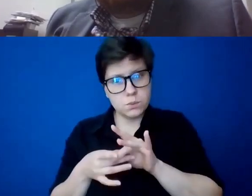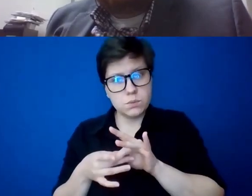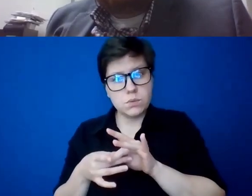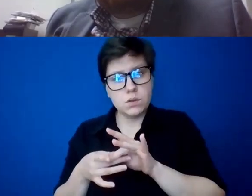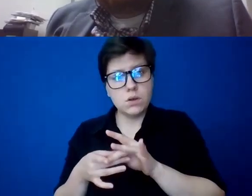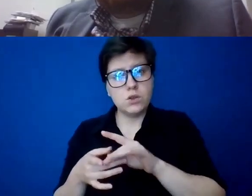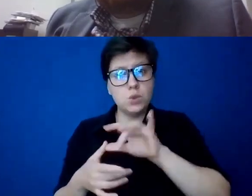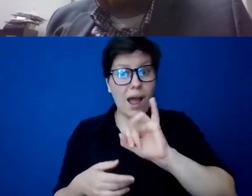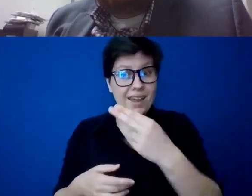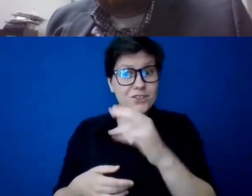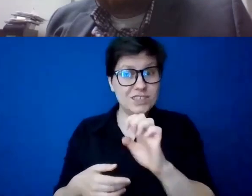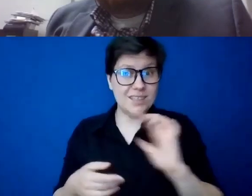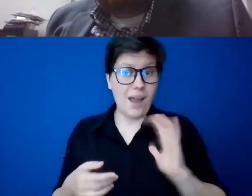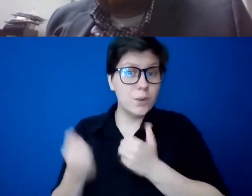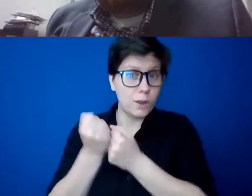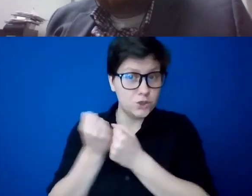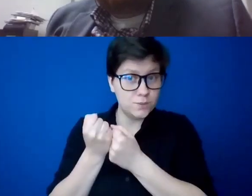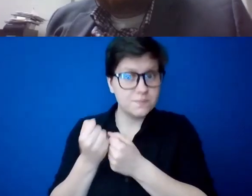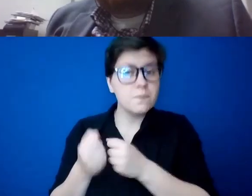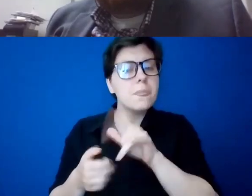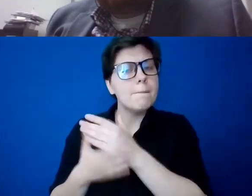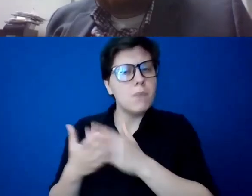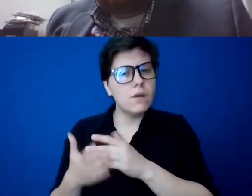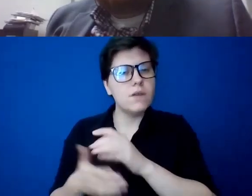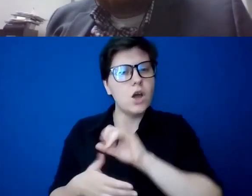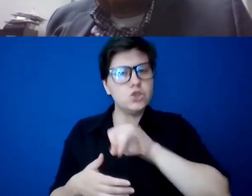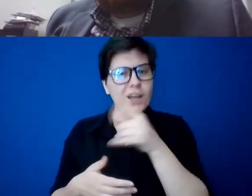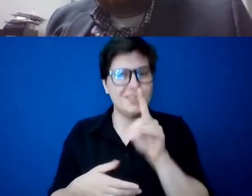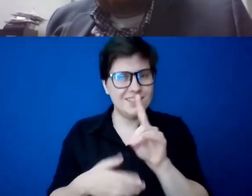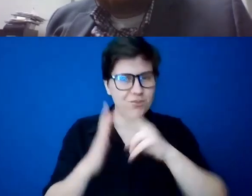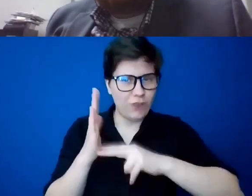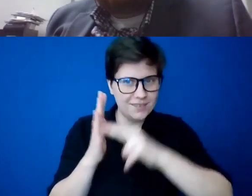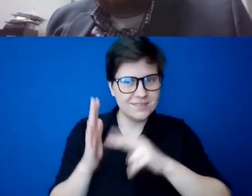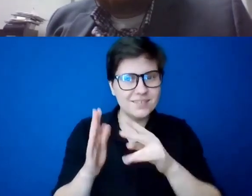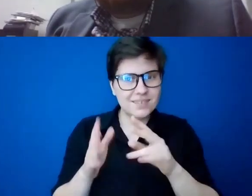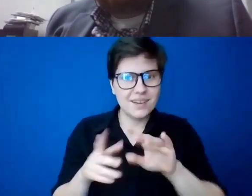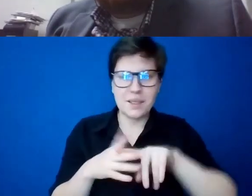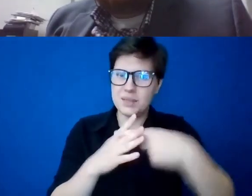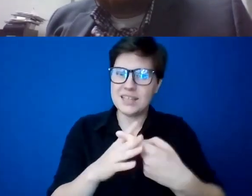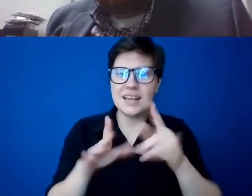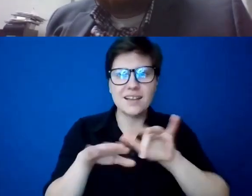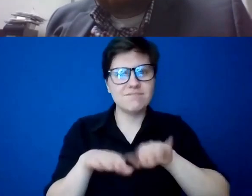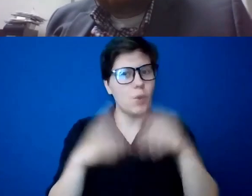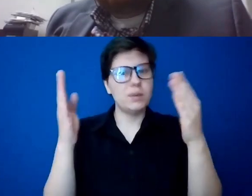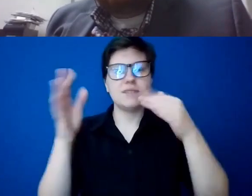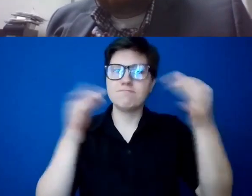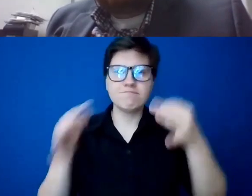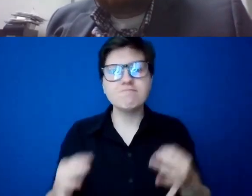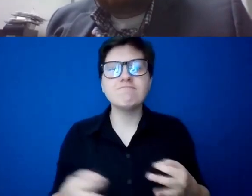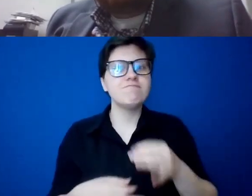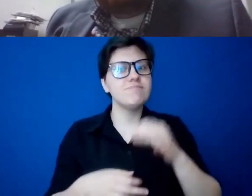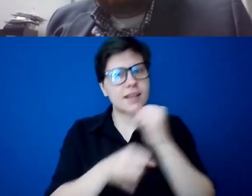IIHE. And this is, this is part of what JD, uh, uh, JD read, read at the beginning. The, uh, the Institute for Human